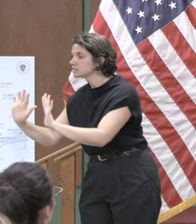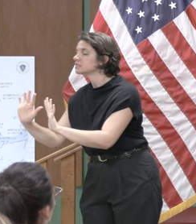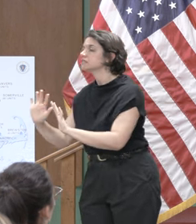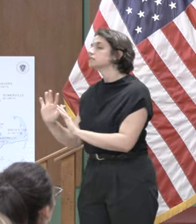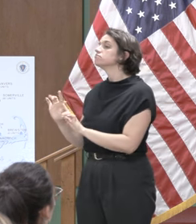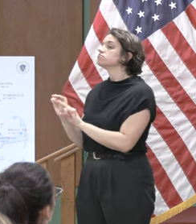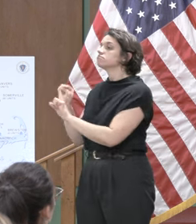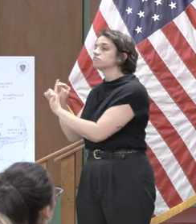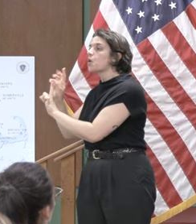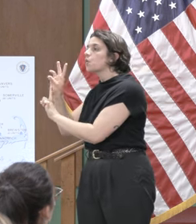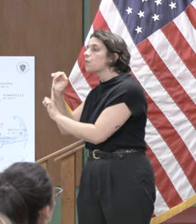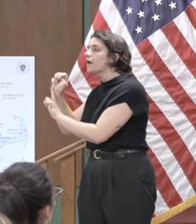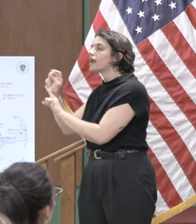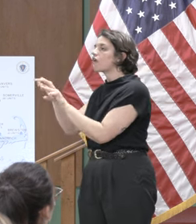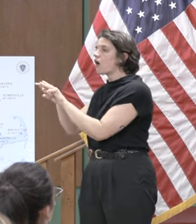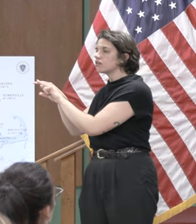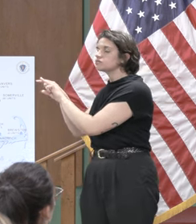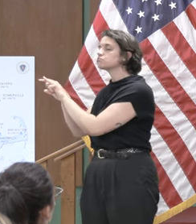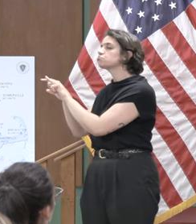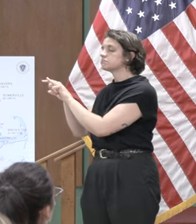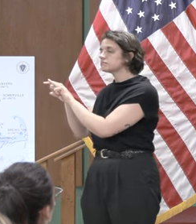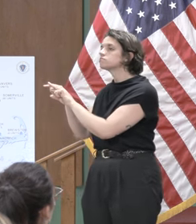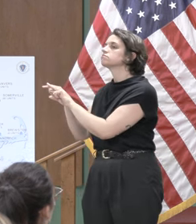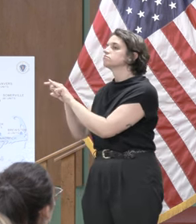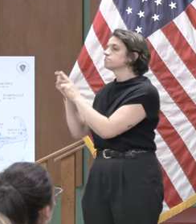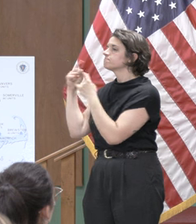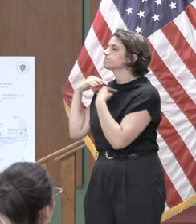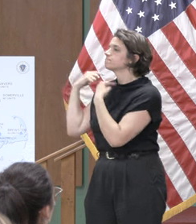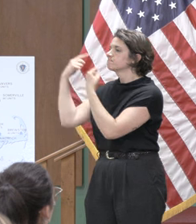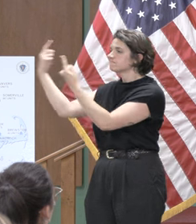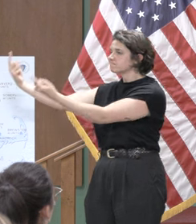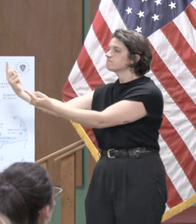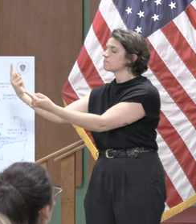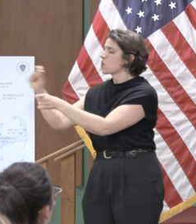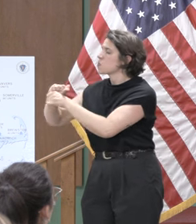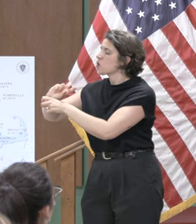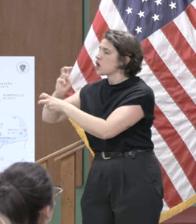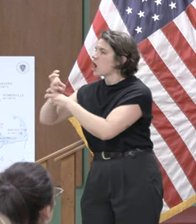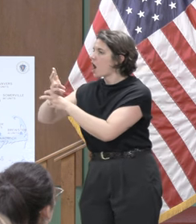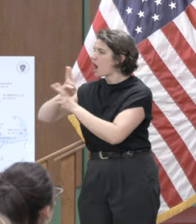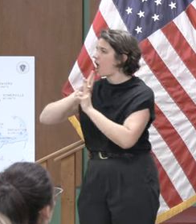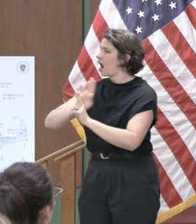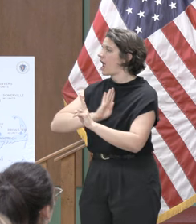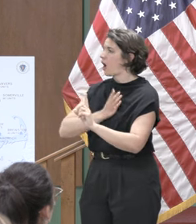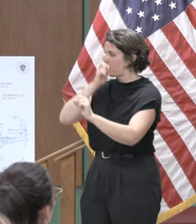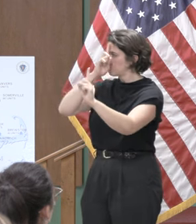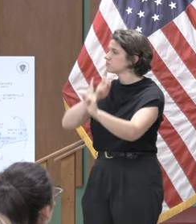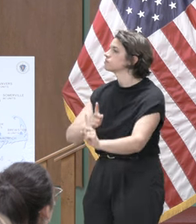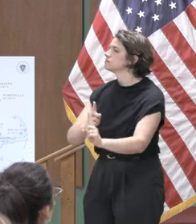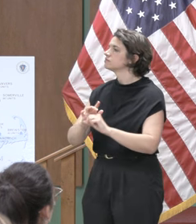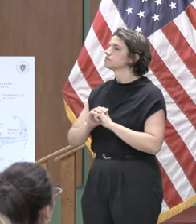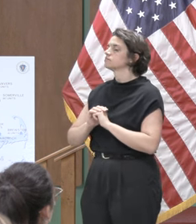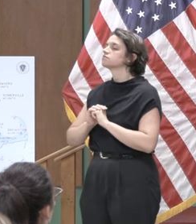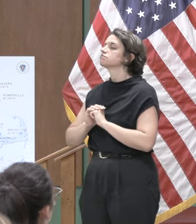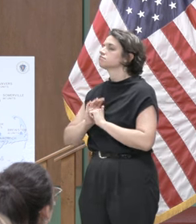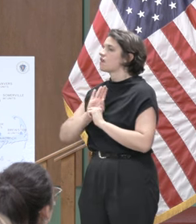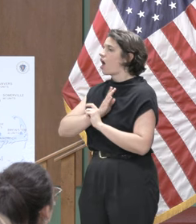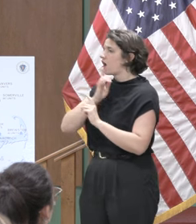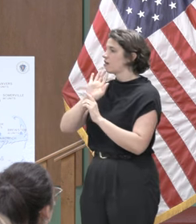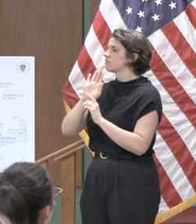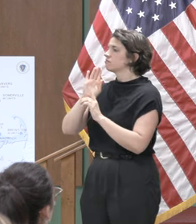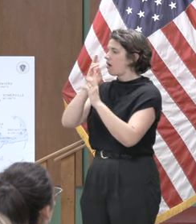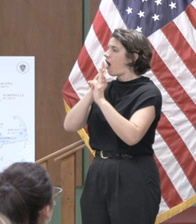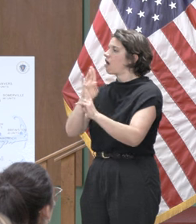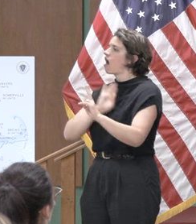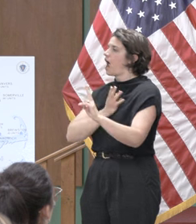taken great lengths to honor our mission and to honor our community the deaf and deafblind